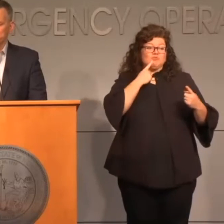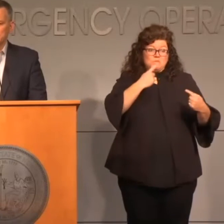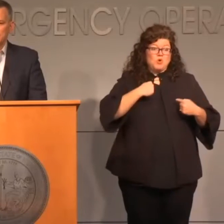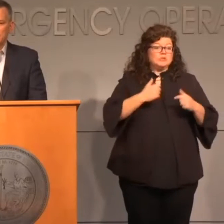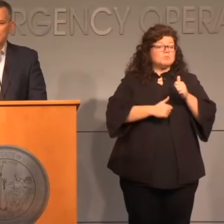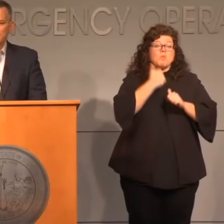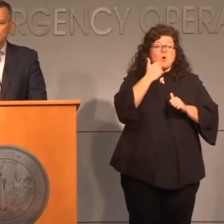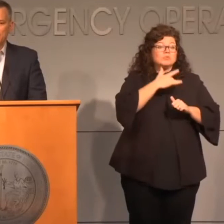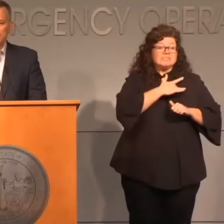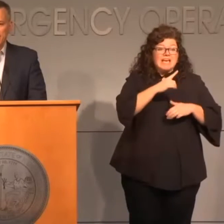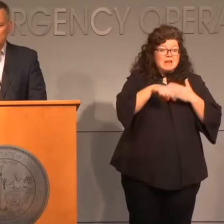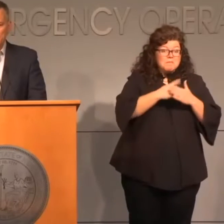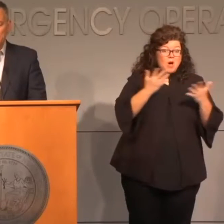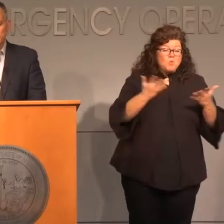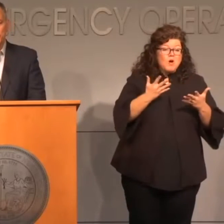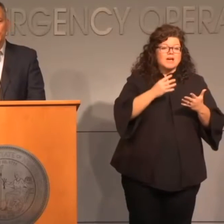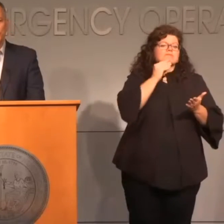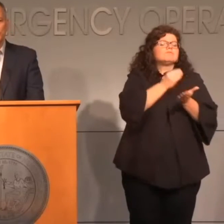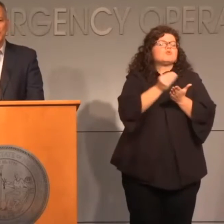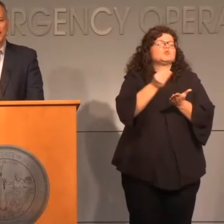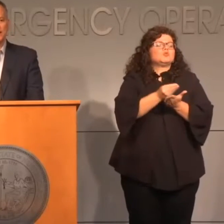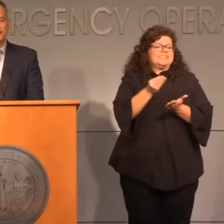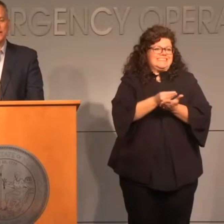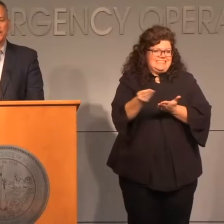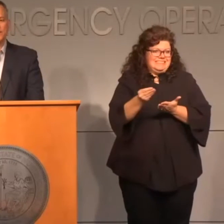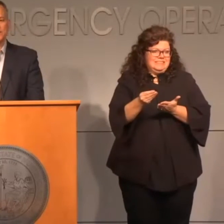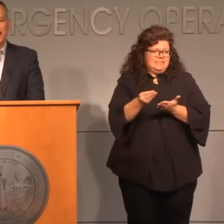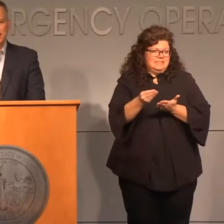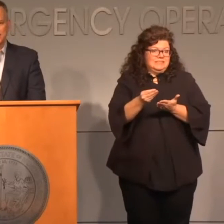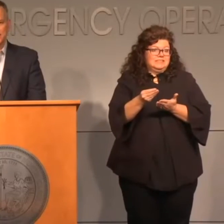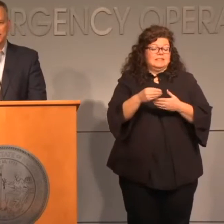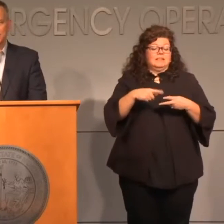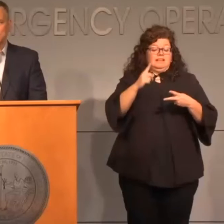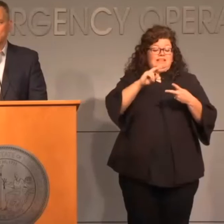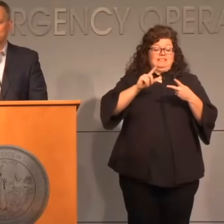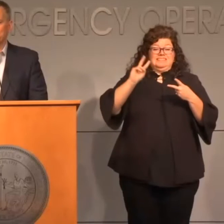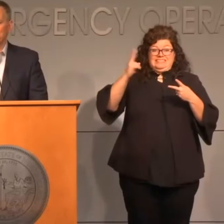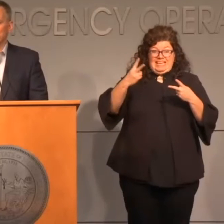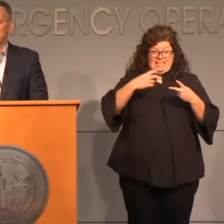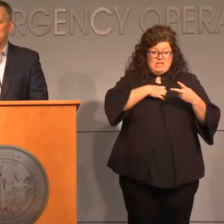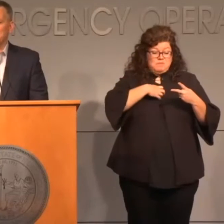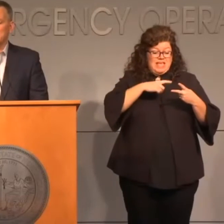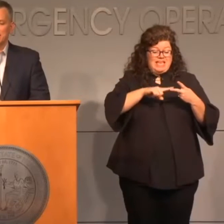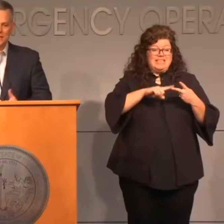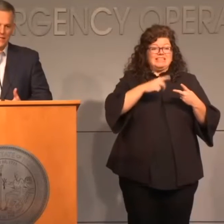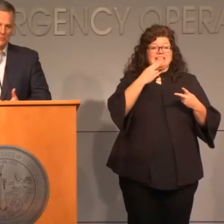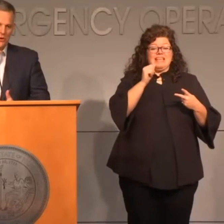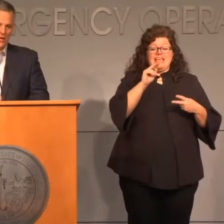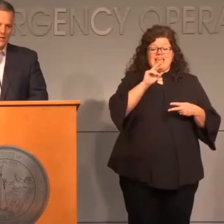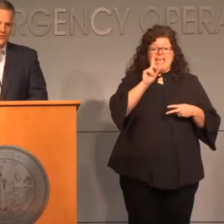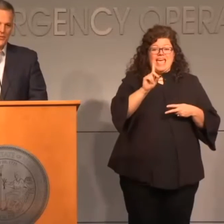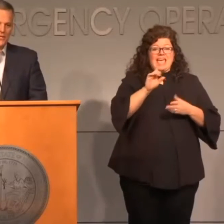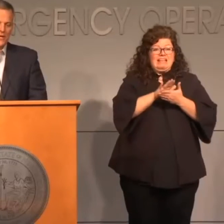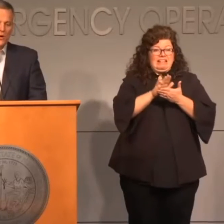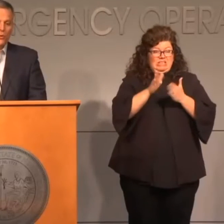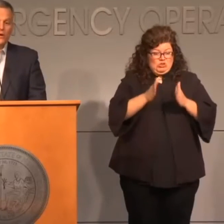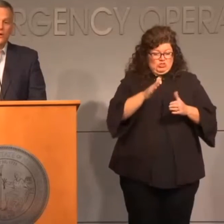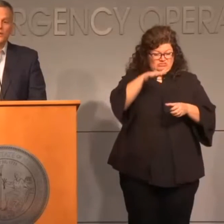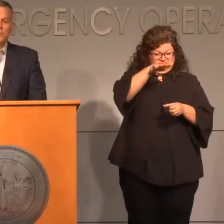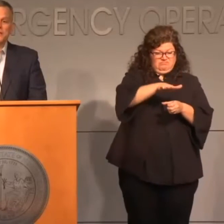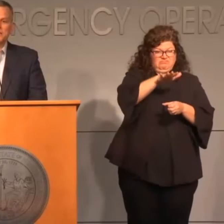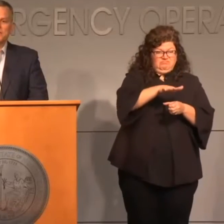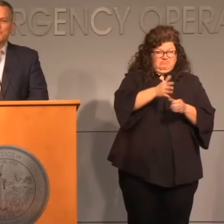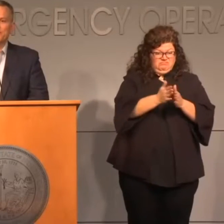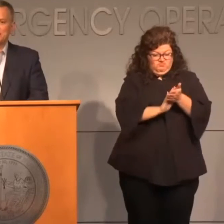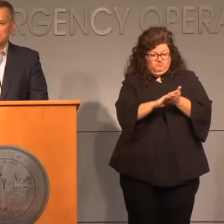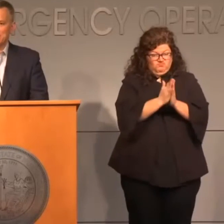groceries. The number two complaint is hand sanitizer followed by cleaning products. We